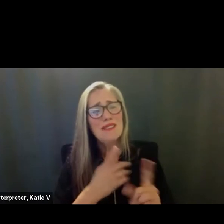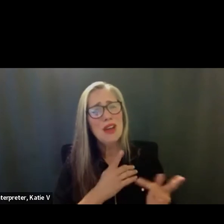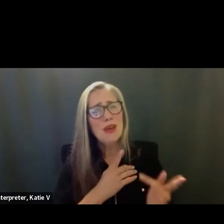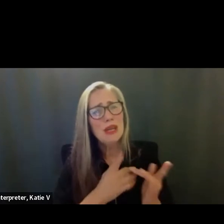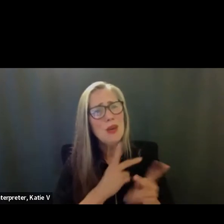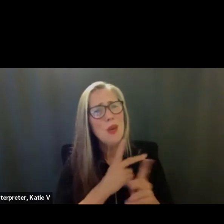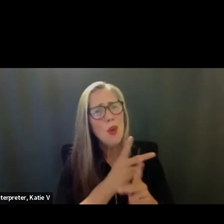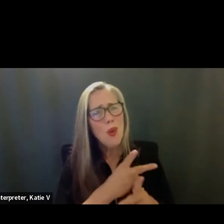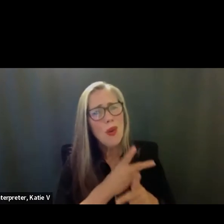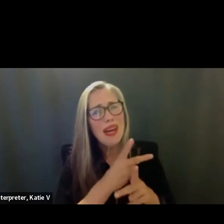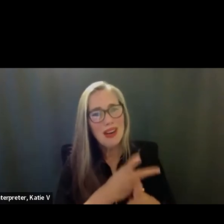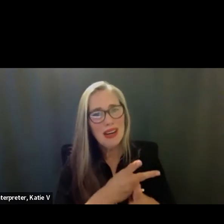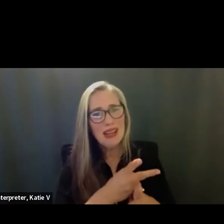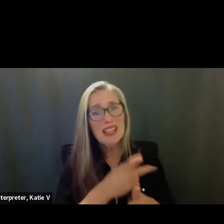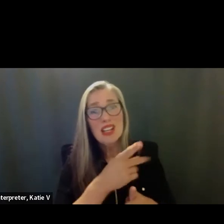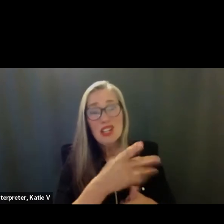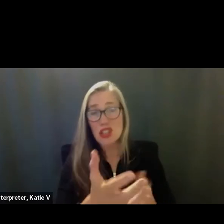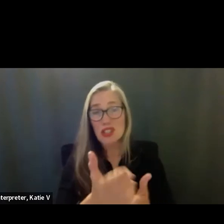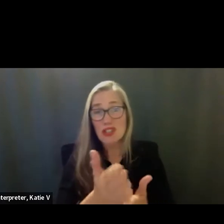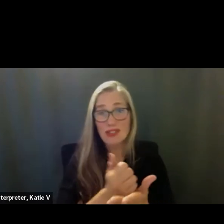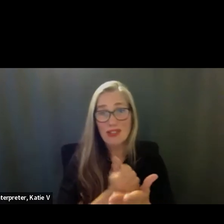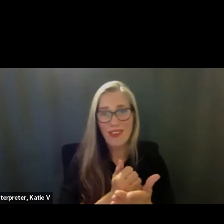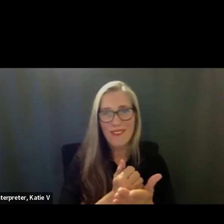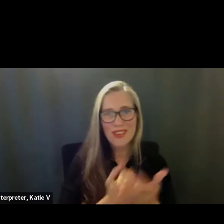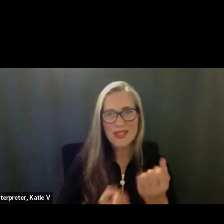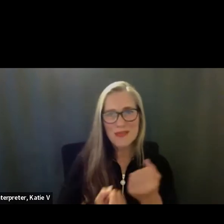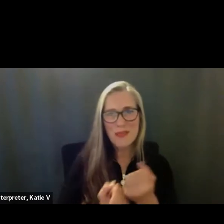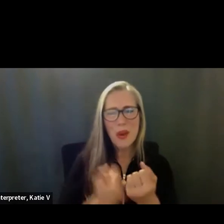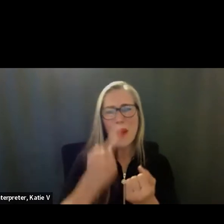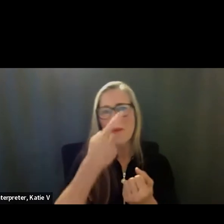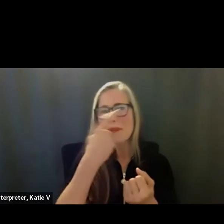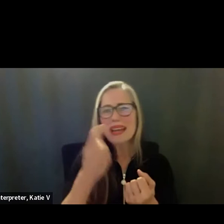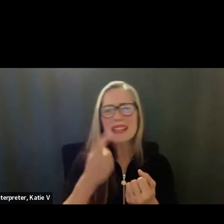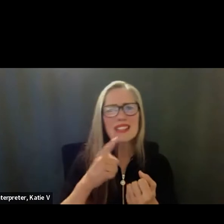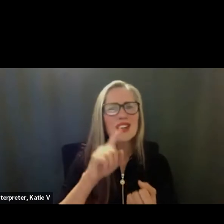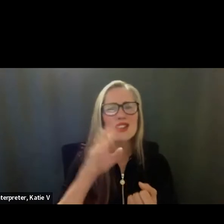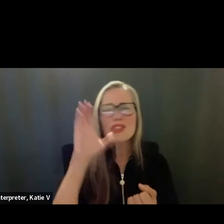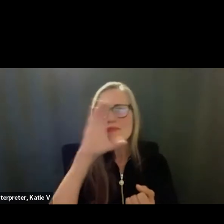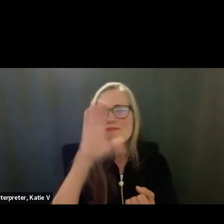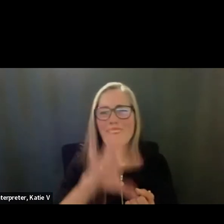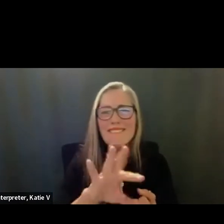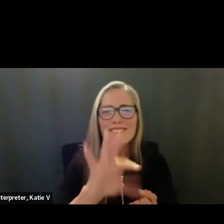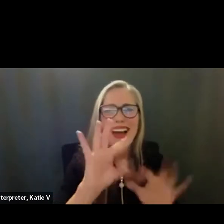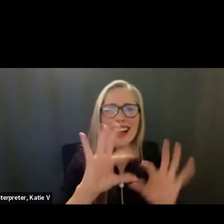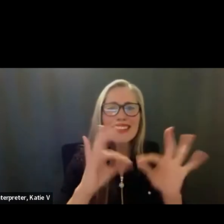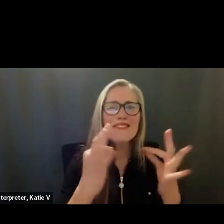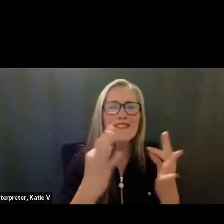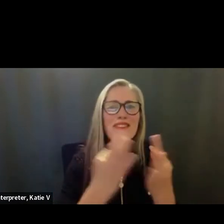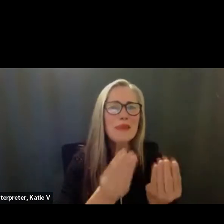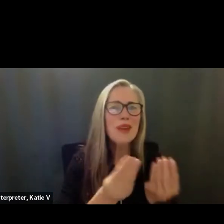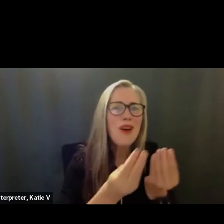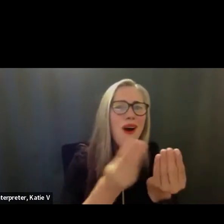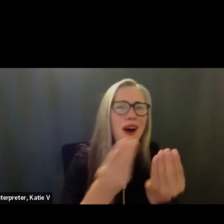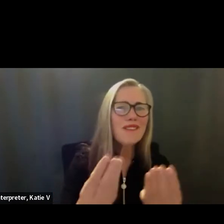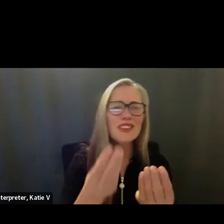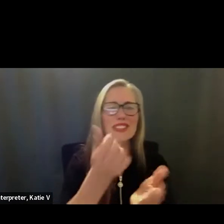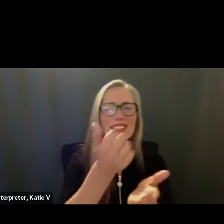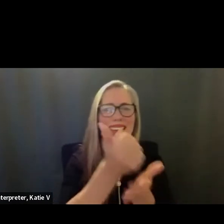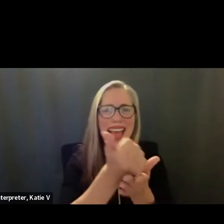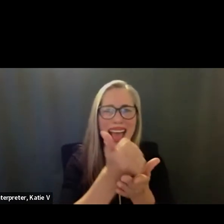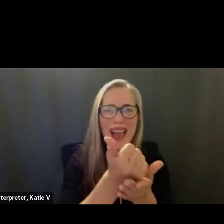families she has been able to find and help out. And I believe she's at San Marcos High School.